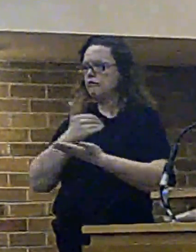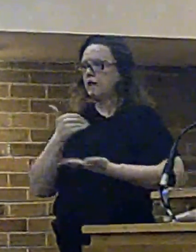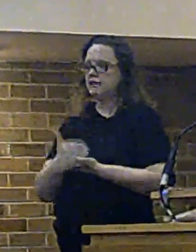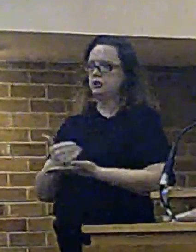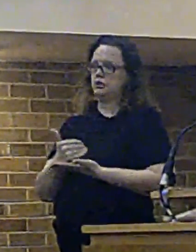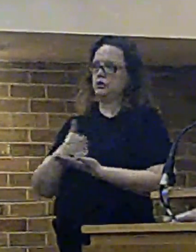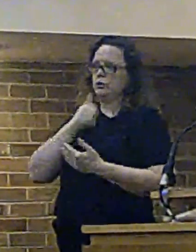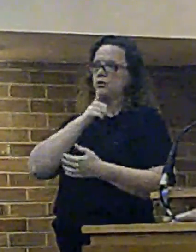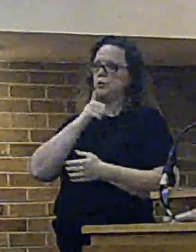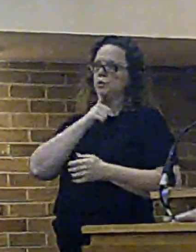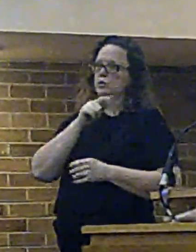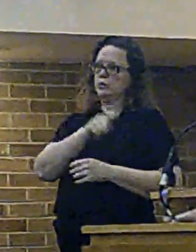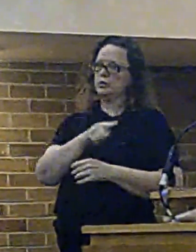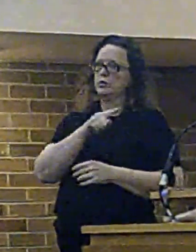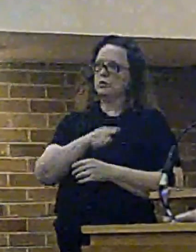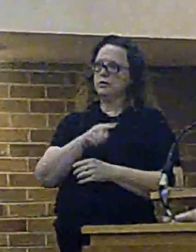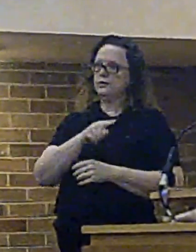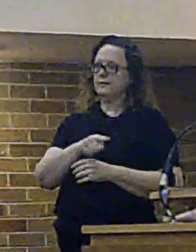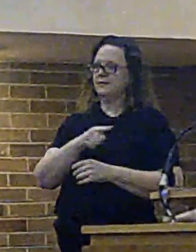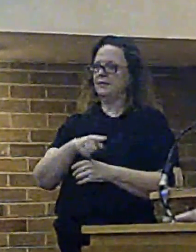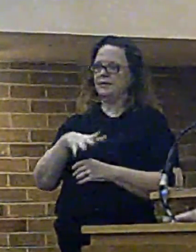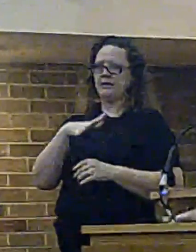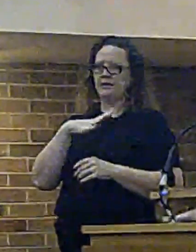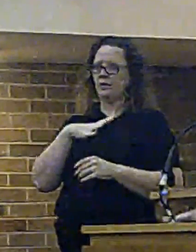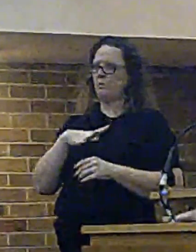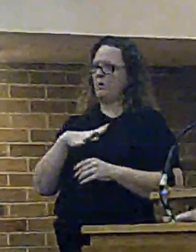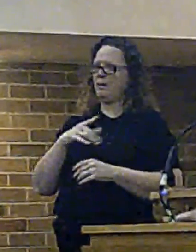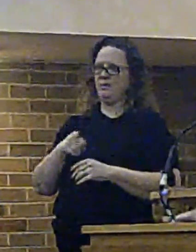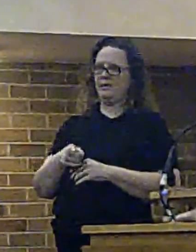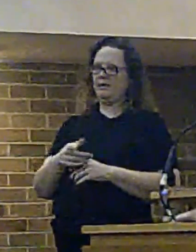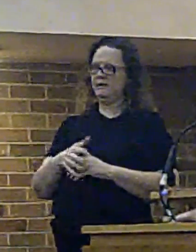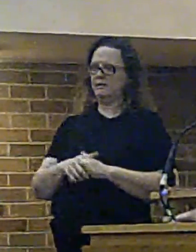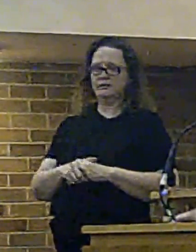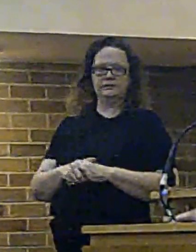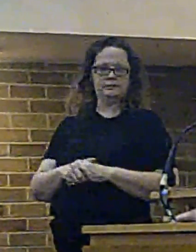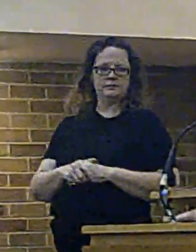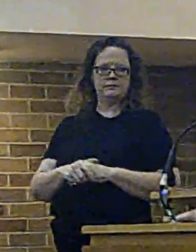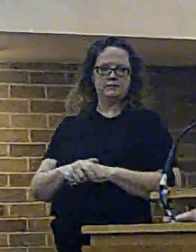recognises is far from the panacea that some suggest it is